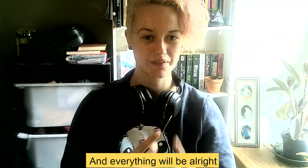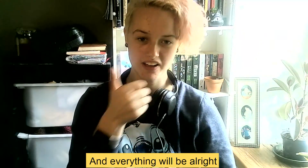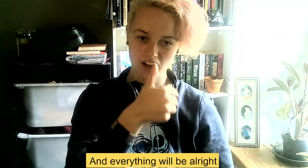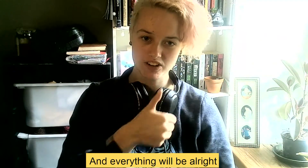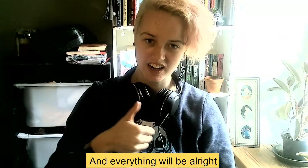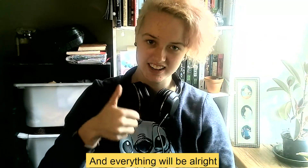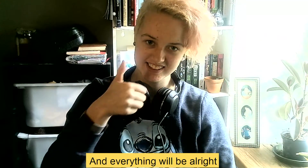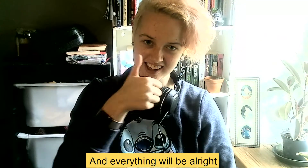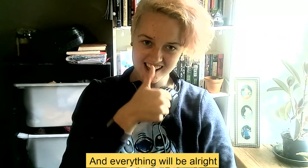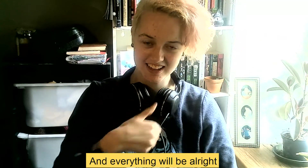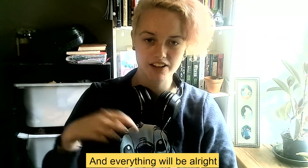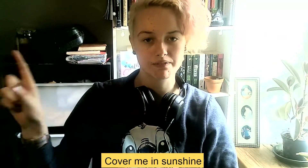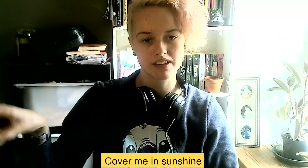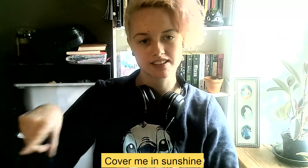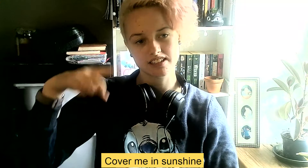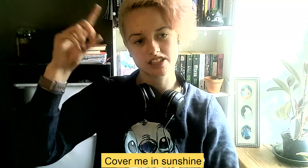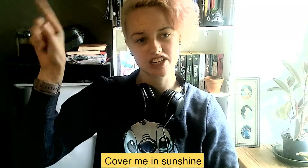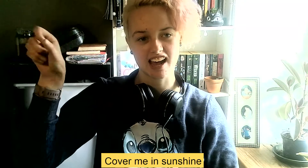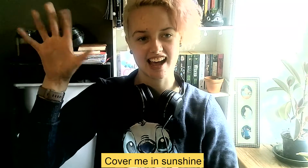will be alright. Cover me in sunshine.